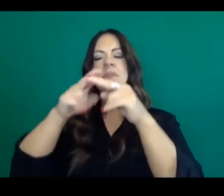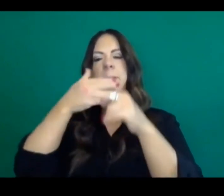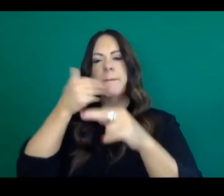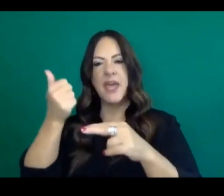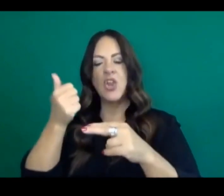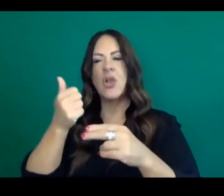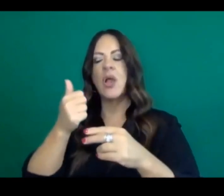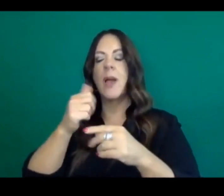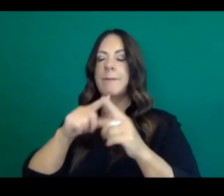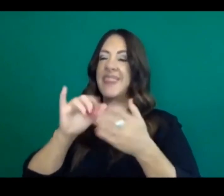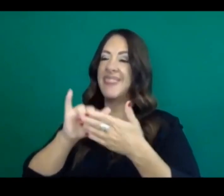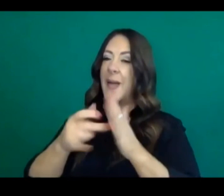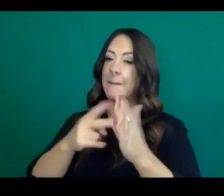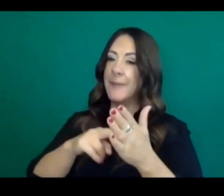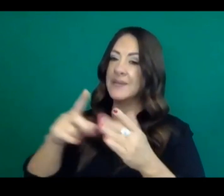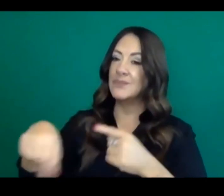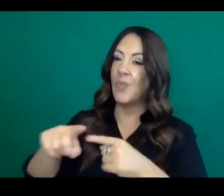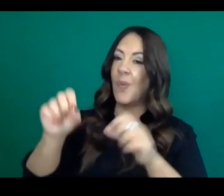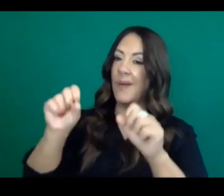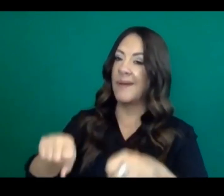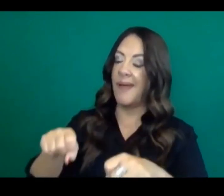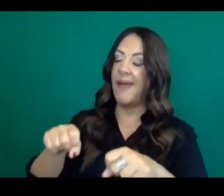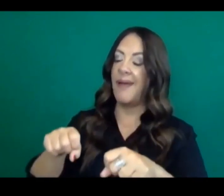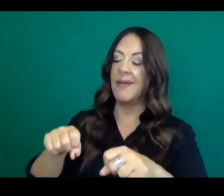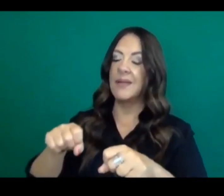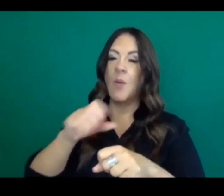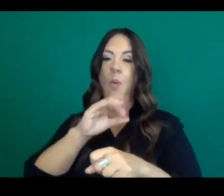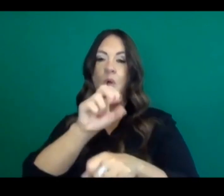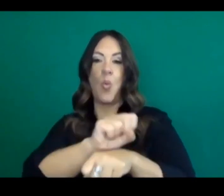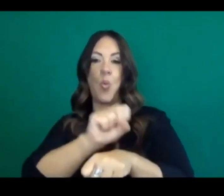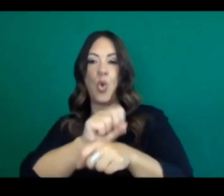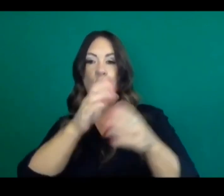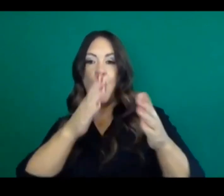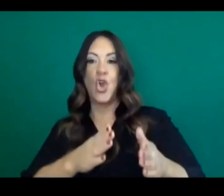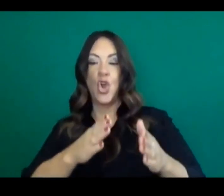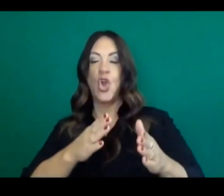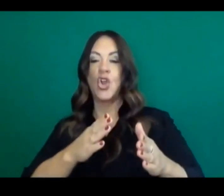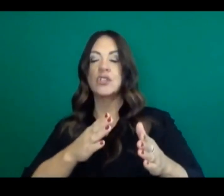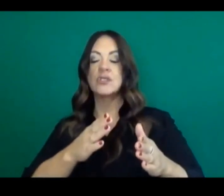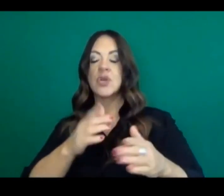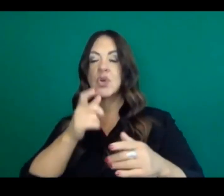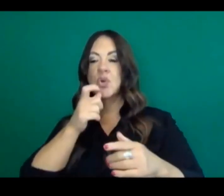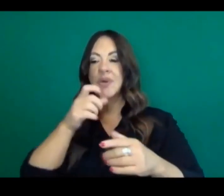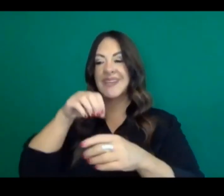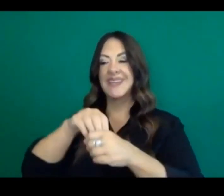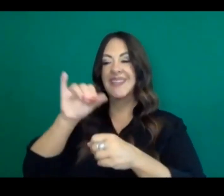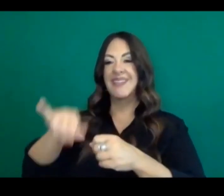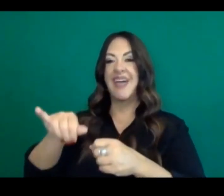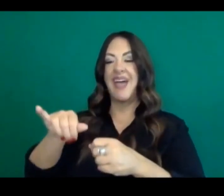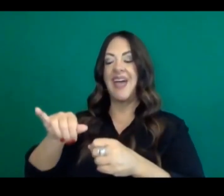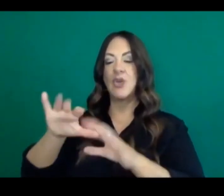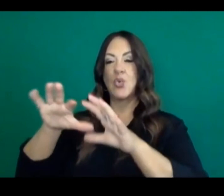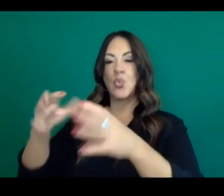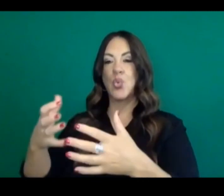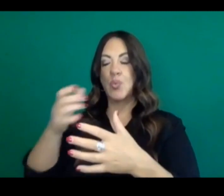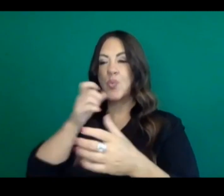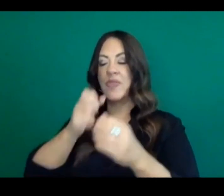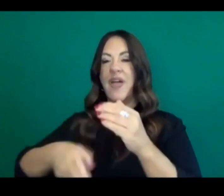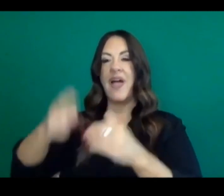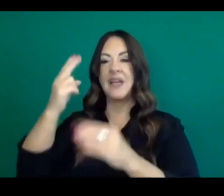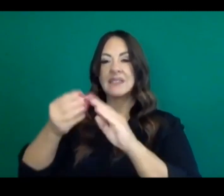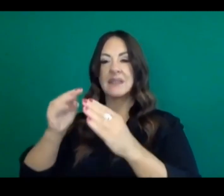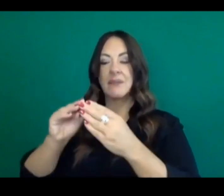exposure risk for those essential workers that have been disproportionately impacted. It has been an important part of